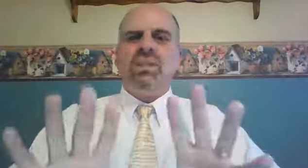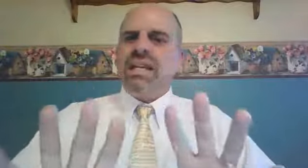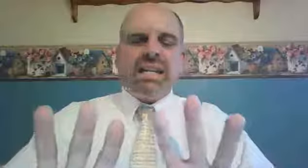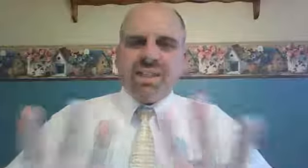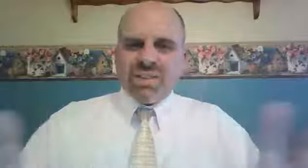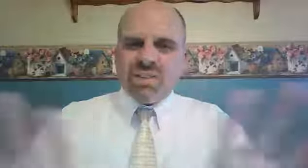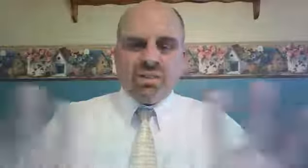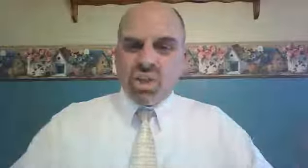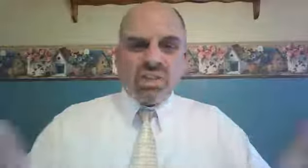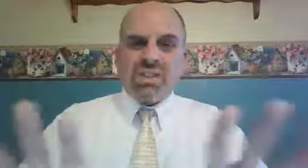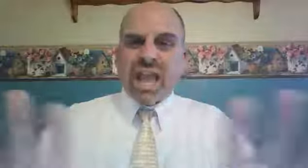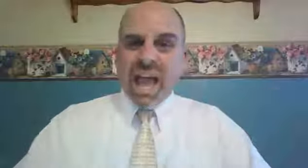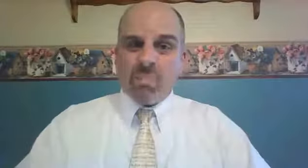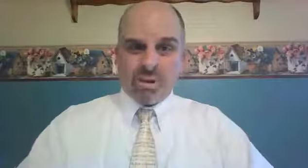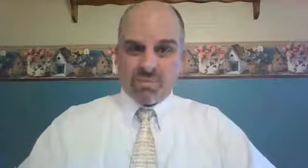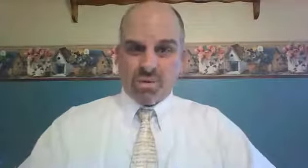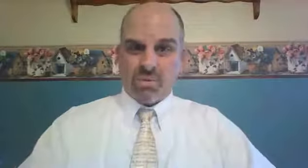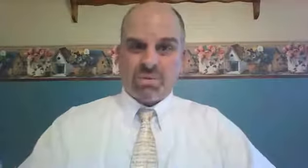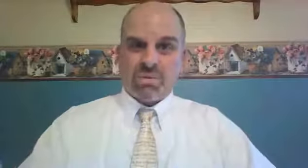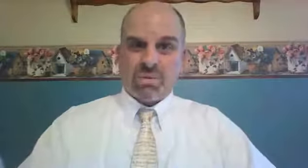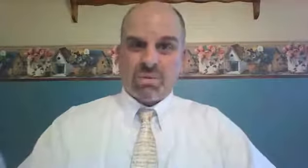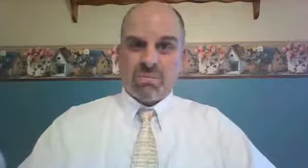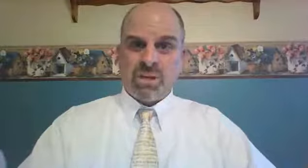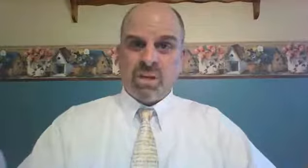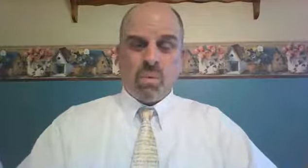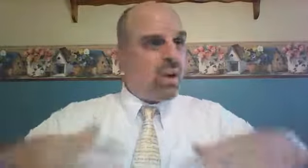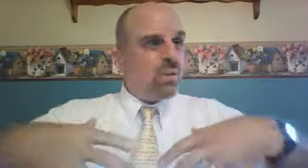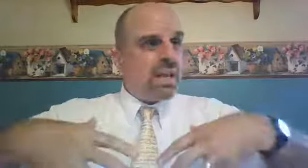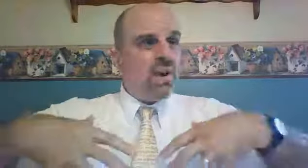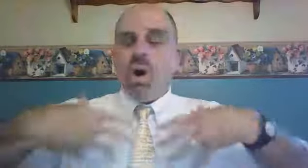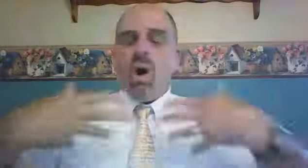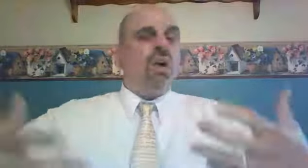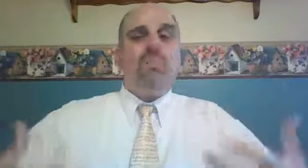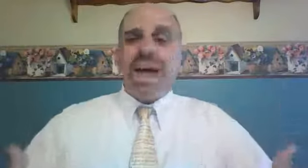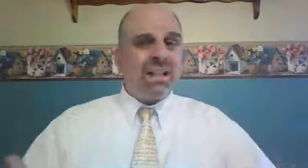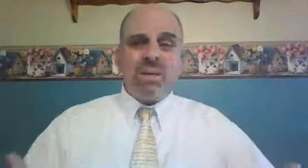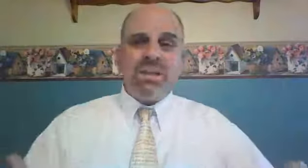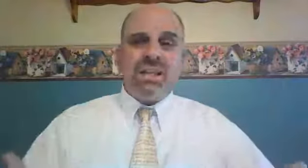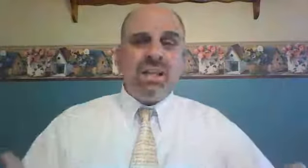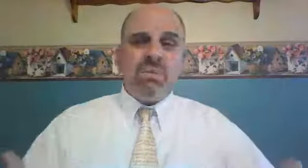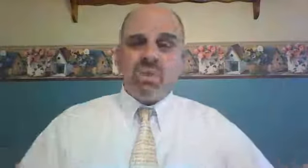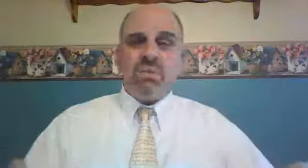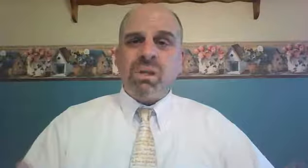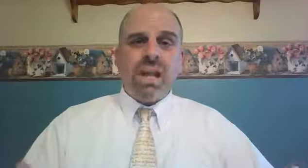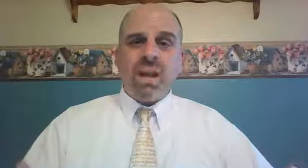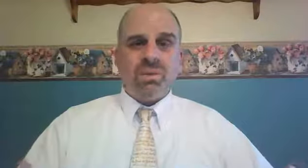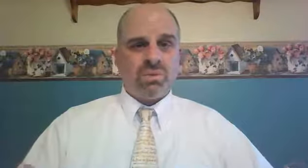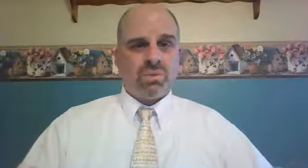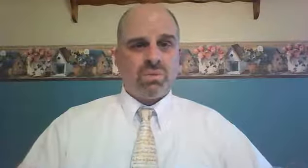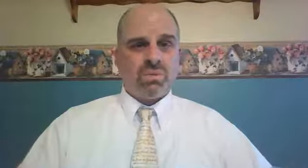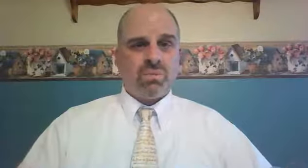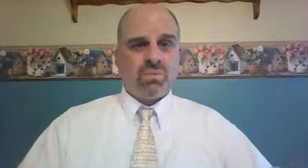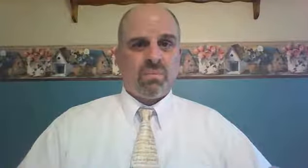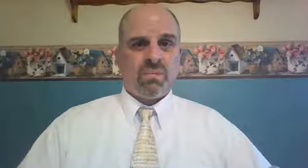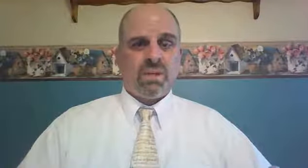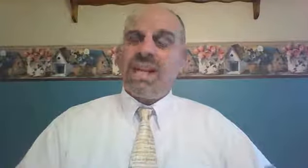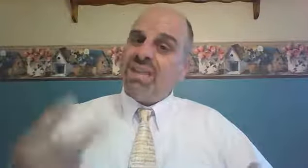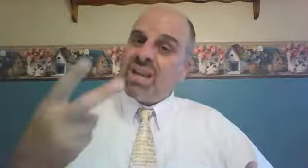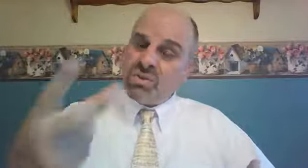listen, it doesn't just happen, folks. We don't get automatically redeemed just because. It takes